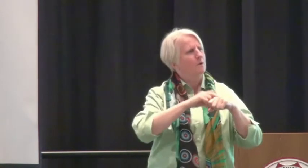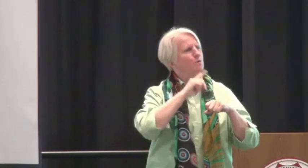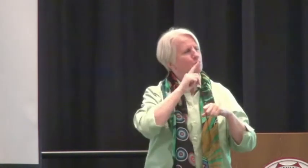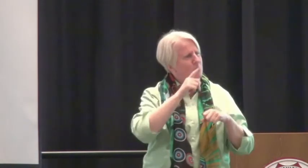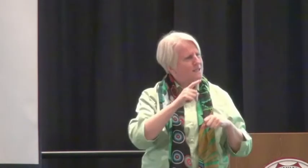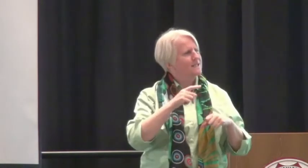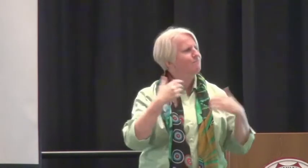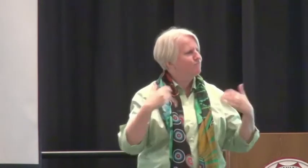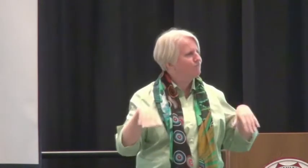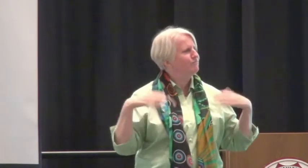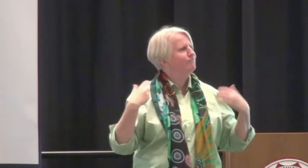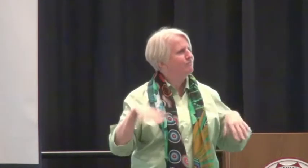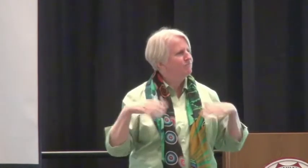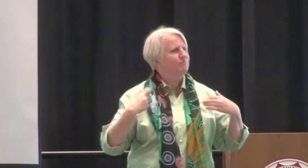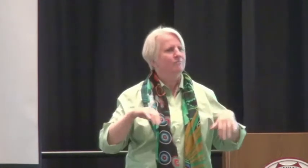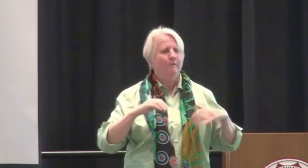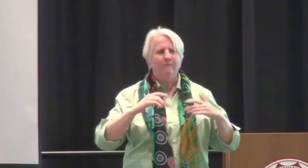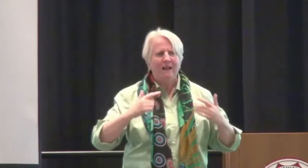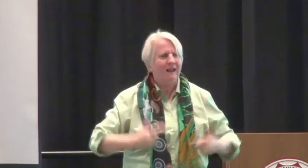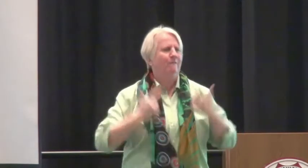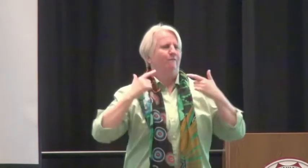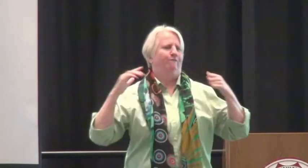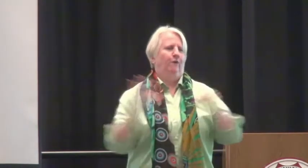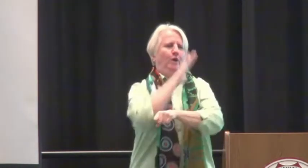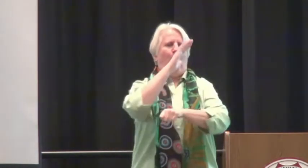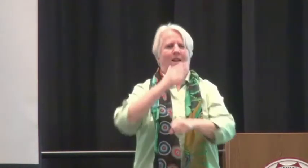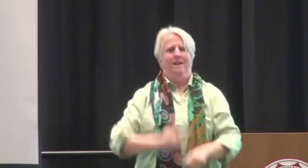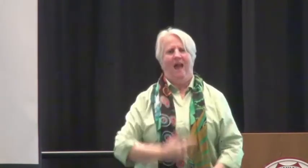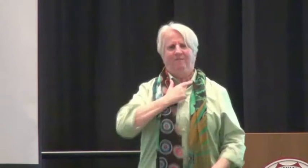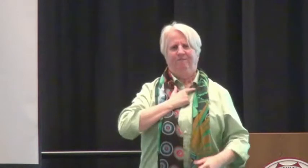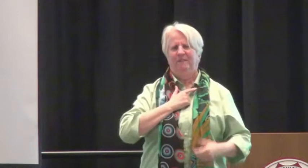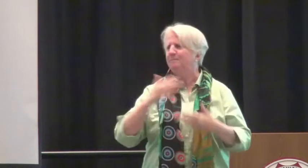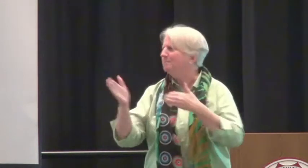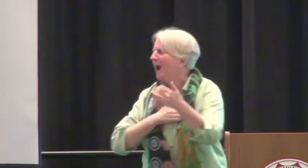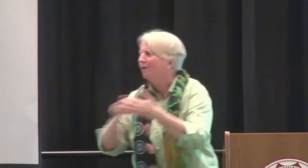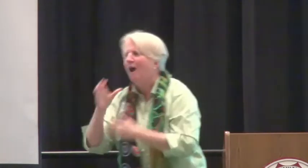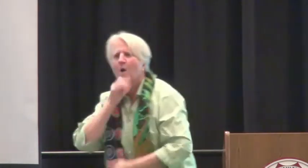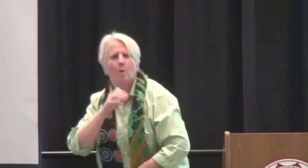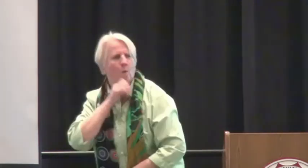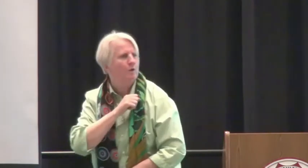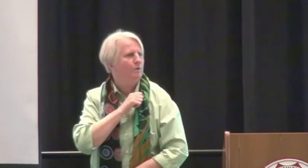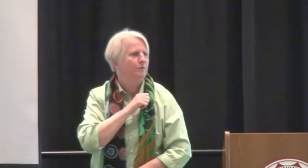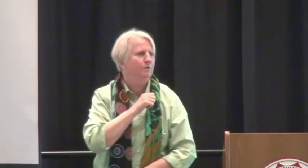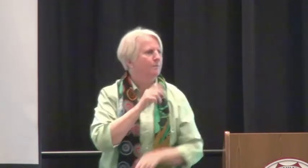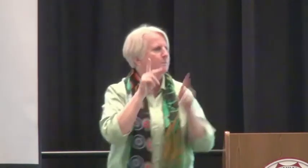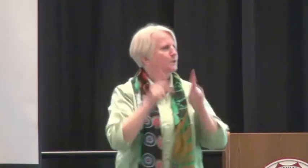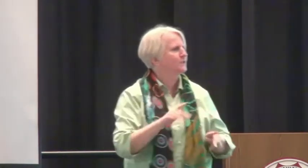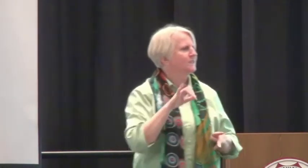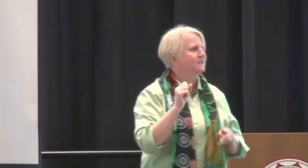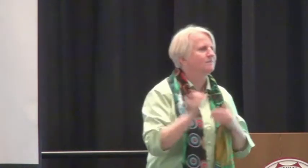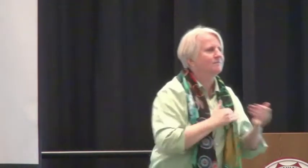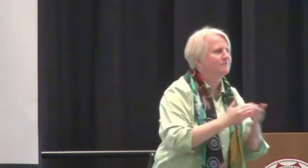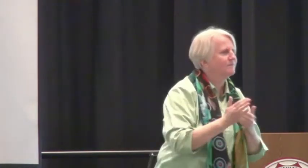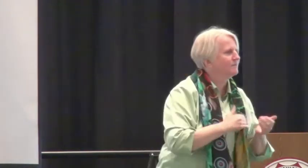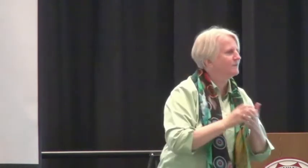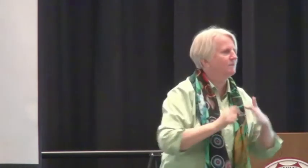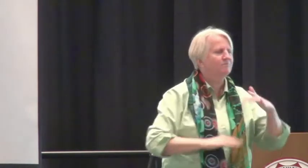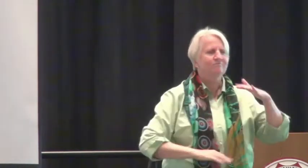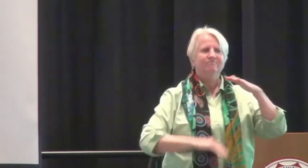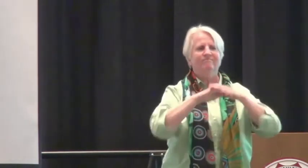only three years old, and was a great friend to her. And she had a wonderful full life, and it doesn't matter what the age